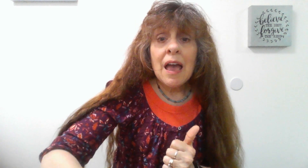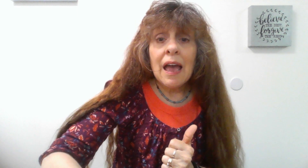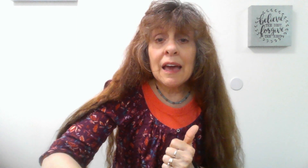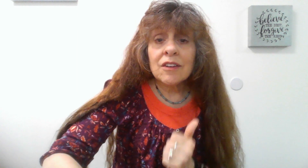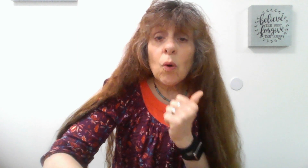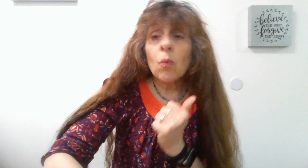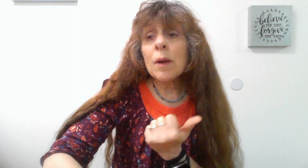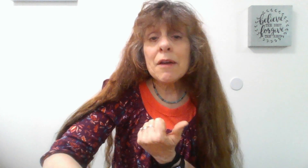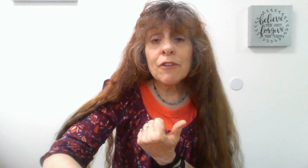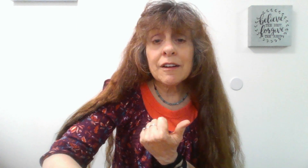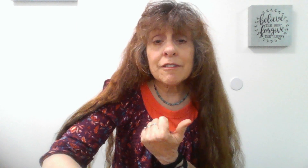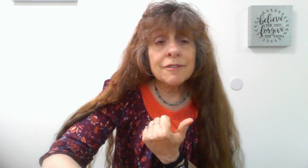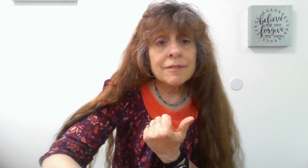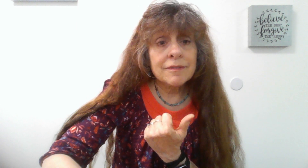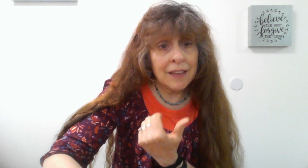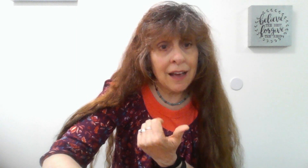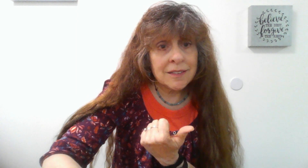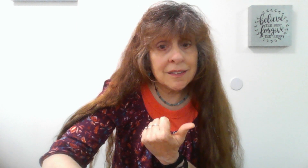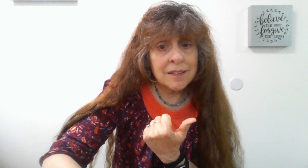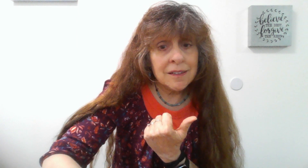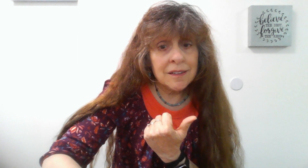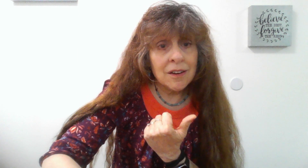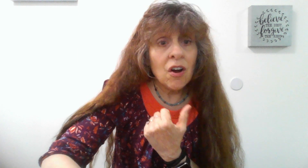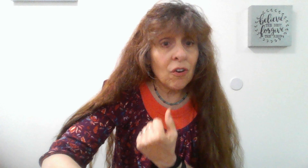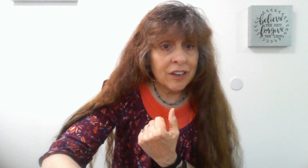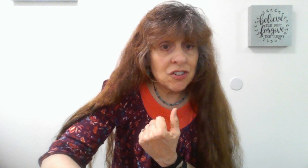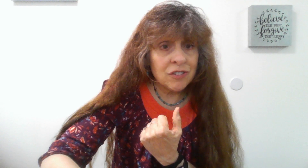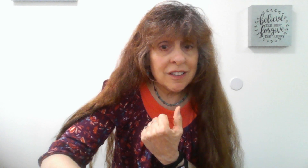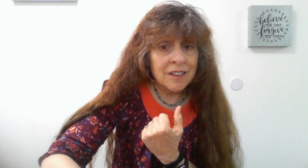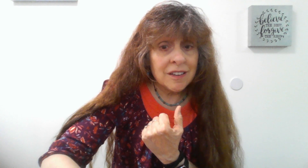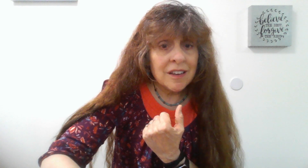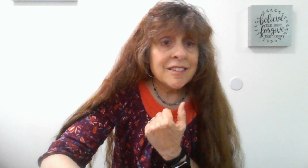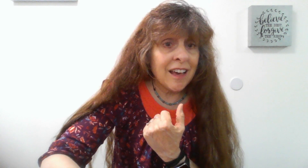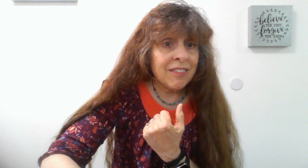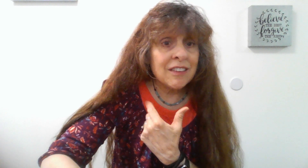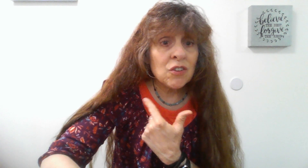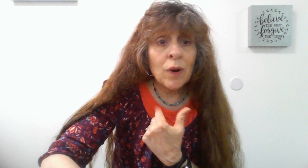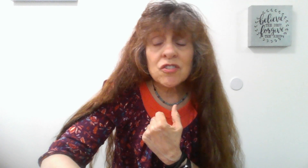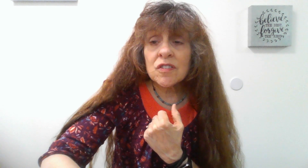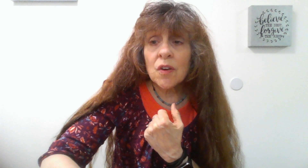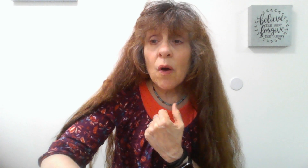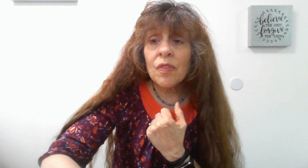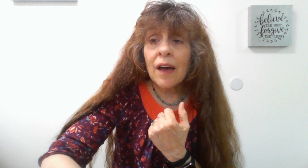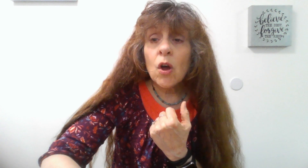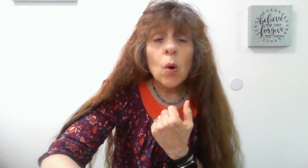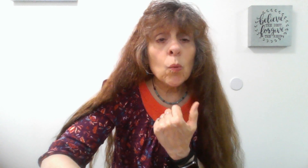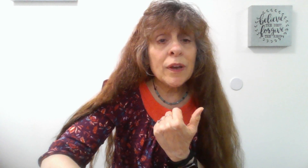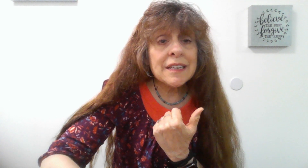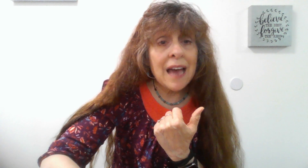And what am I afraid of? The accident? Or injury? Death? These are questions that we need to